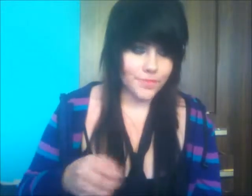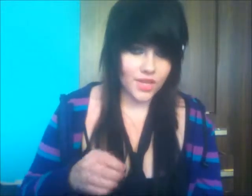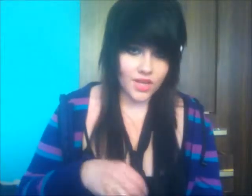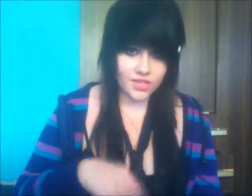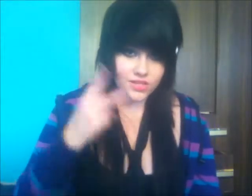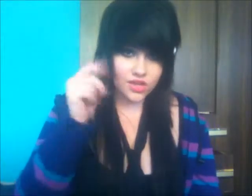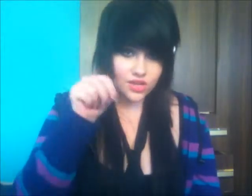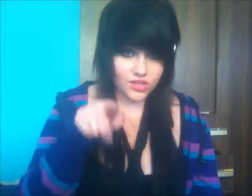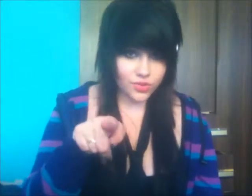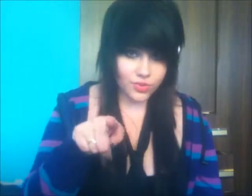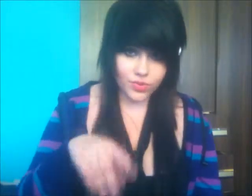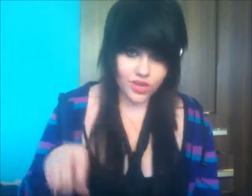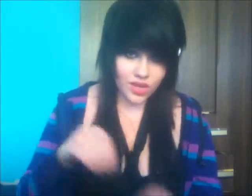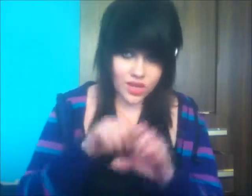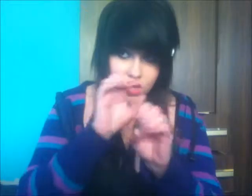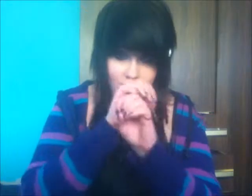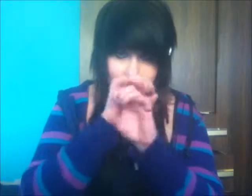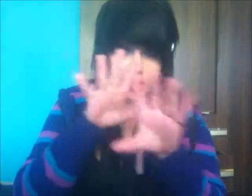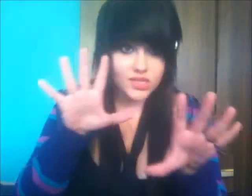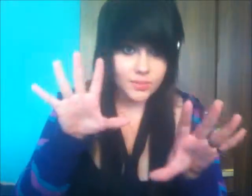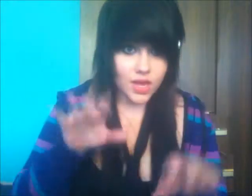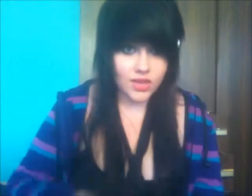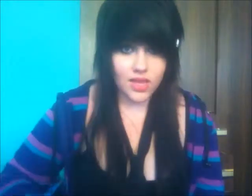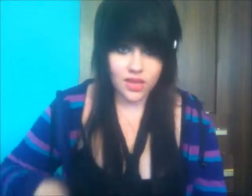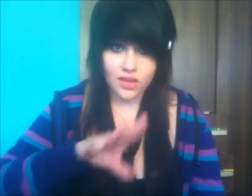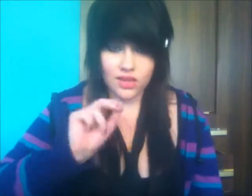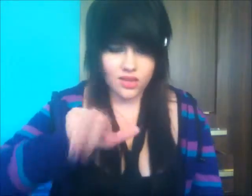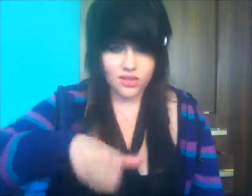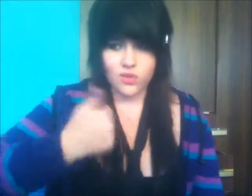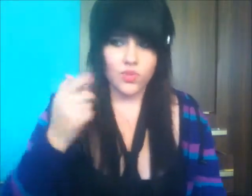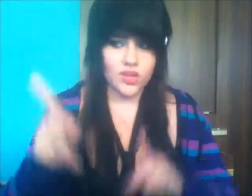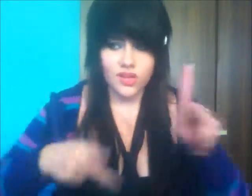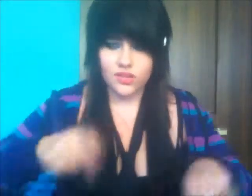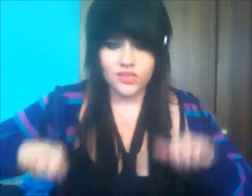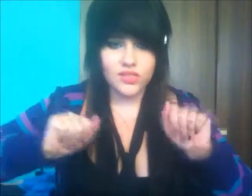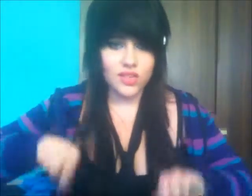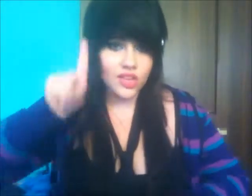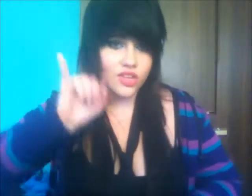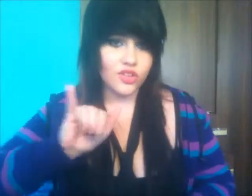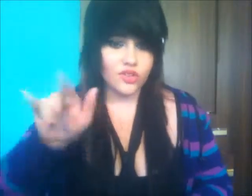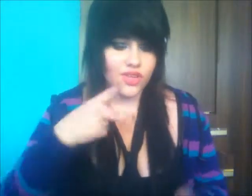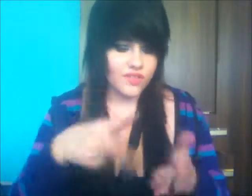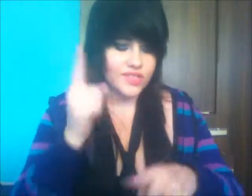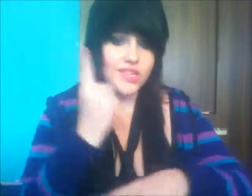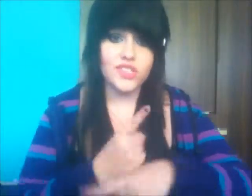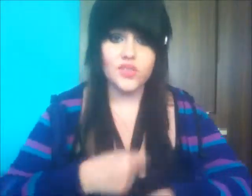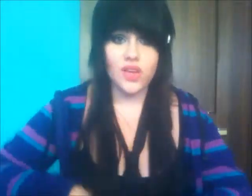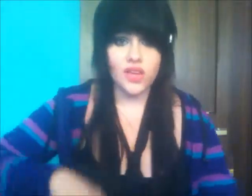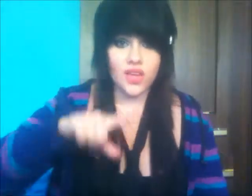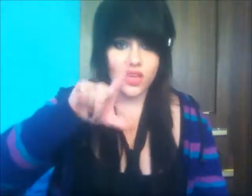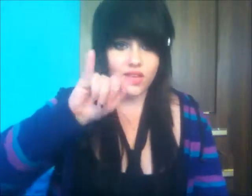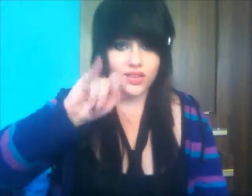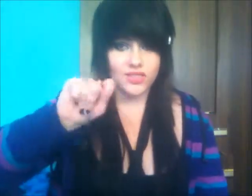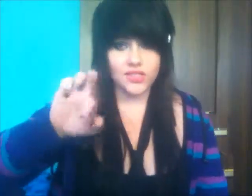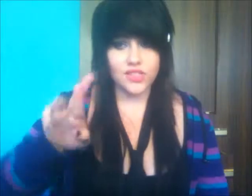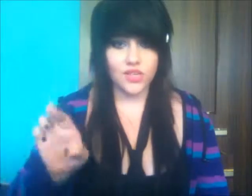I saw you, in the spotlight And no one else, could ever do that Glitter,